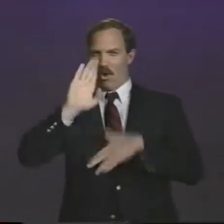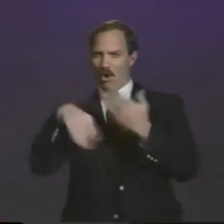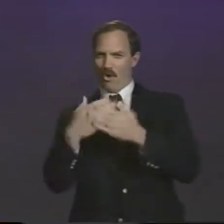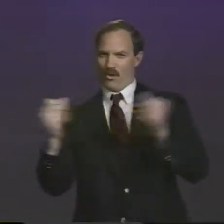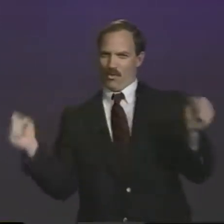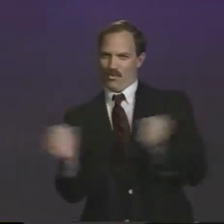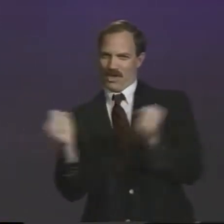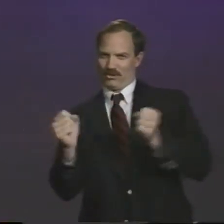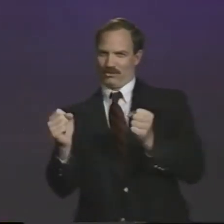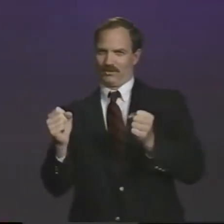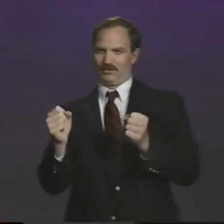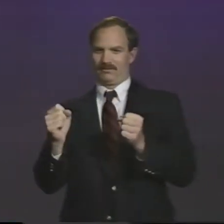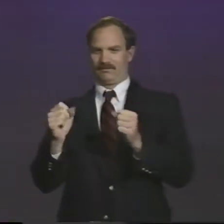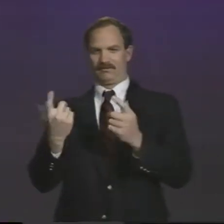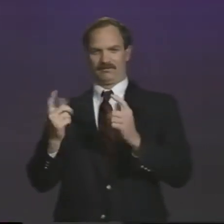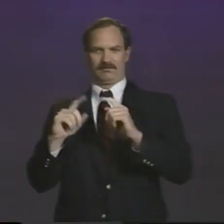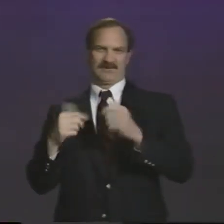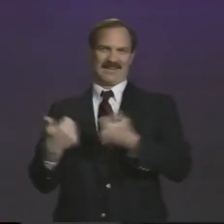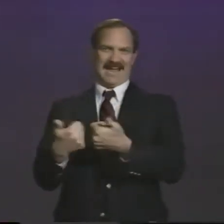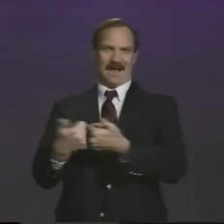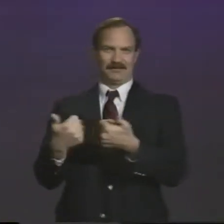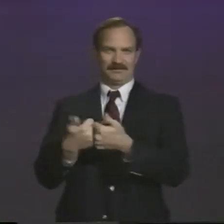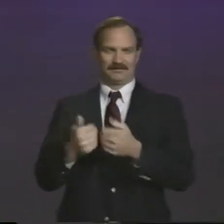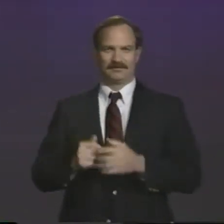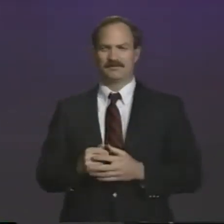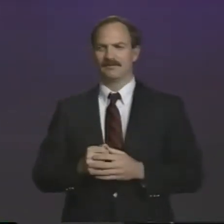I am responsible for all of the winter games.